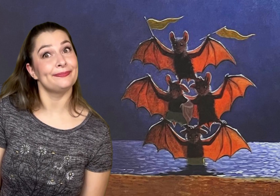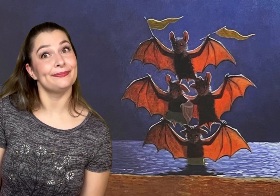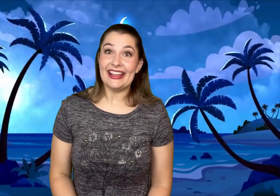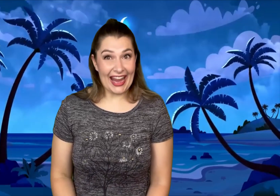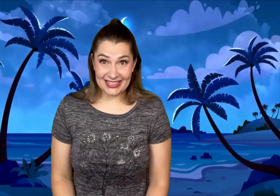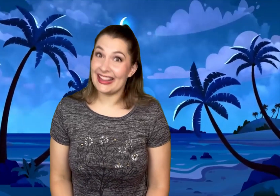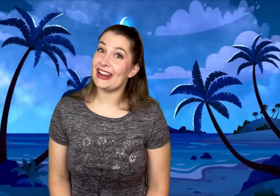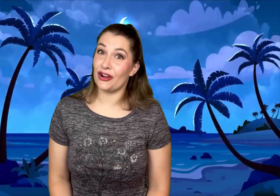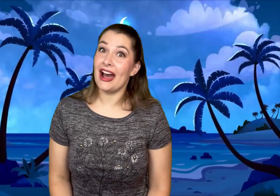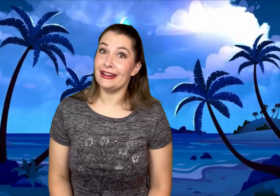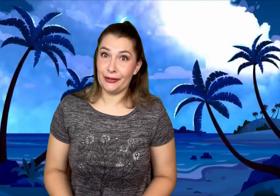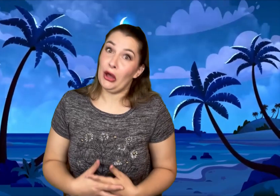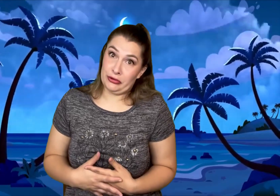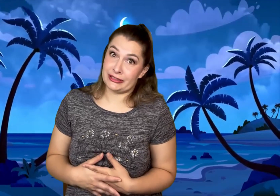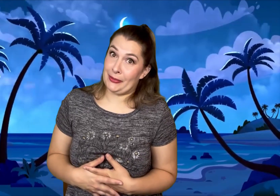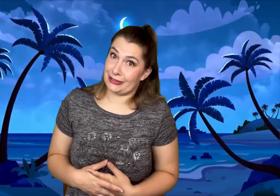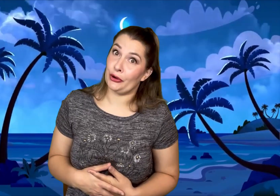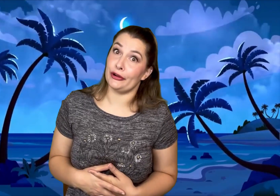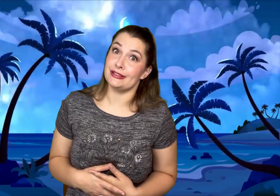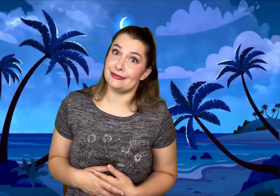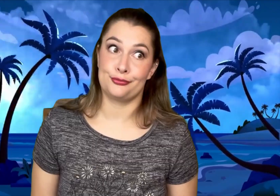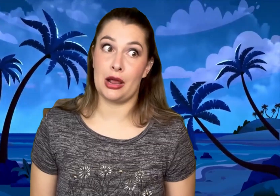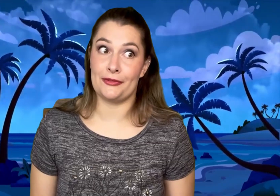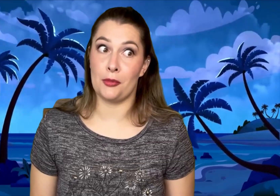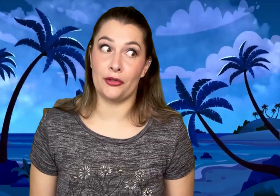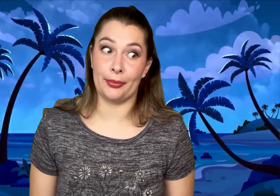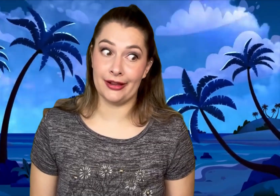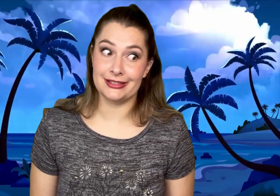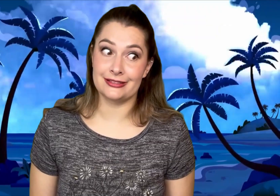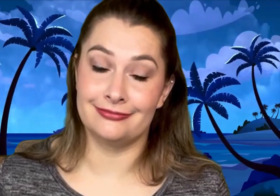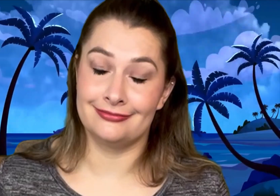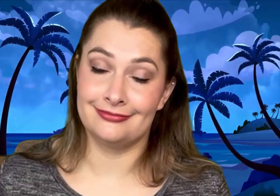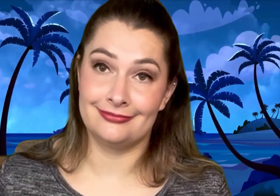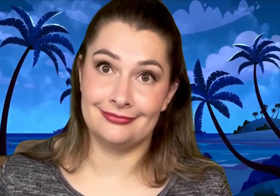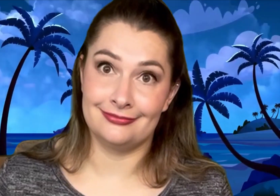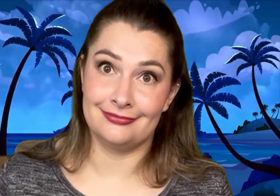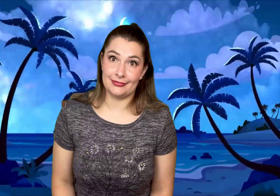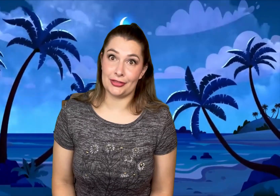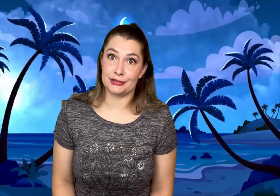And later on, those stomachs hurt! Probably from all the bugs! And the